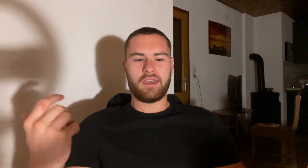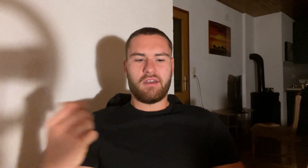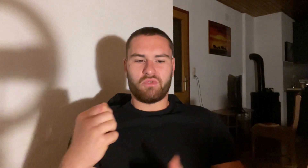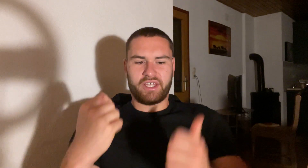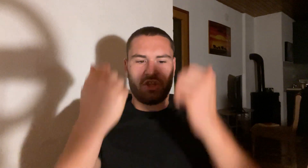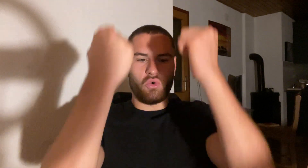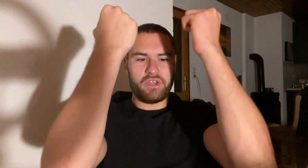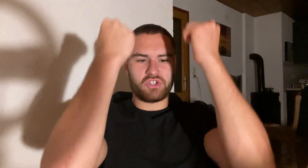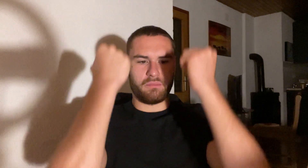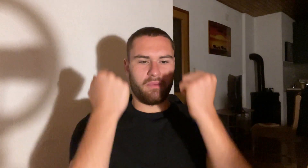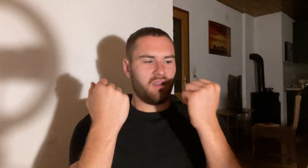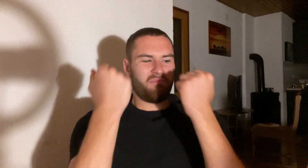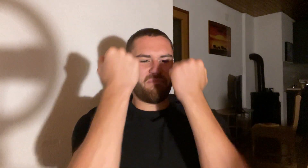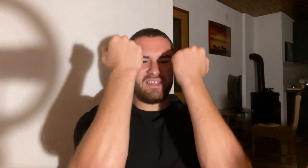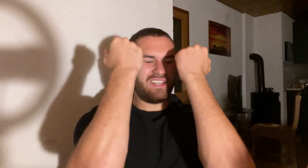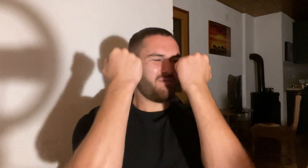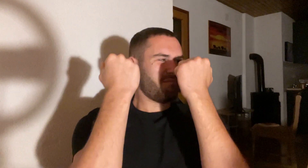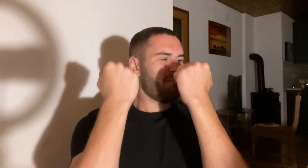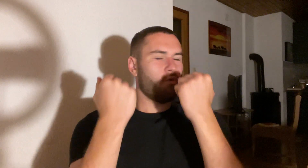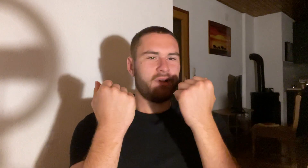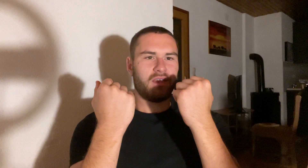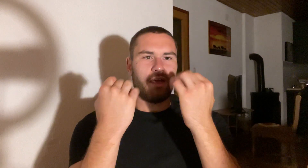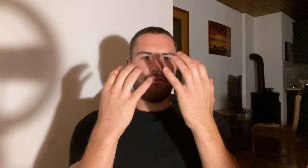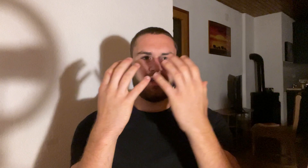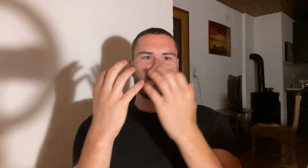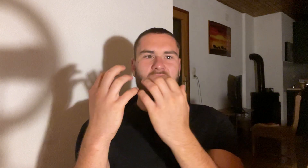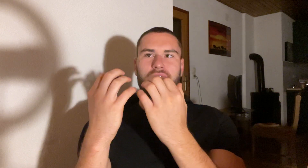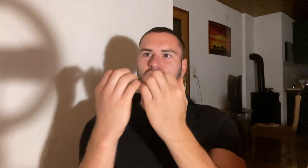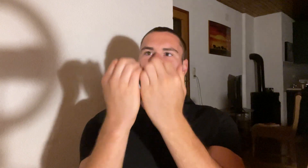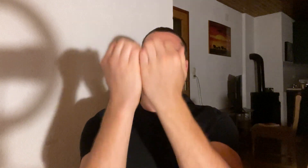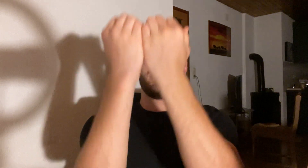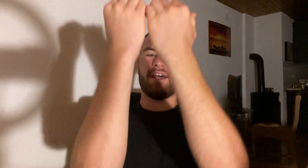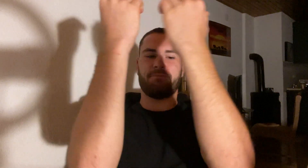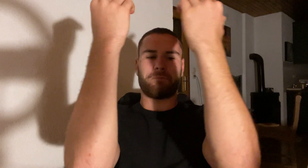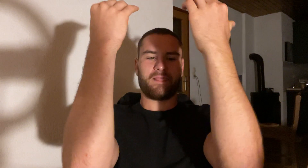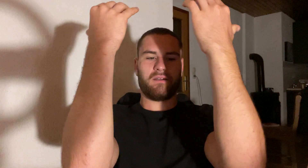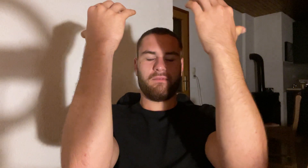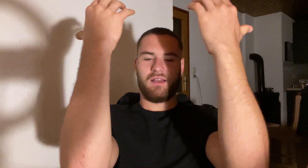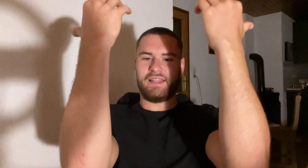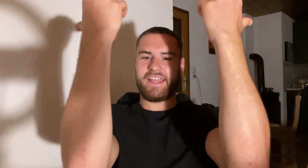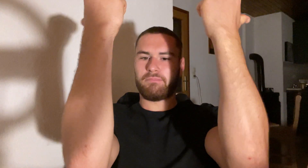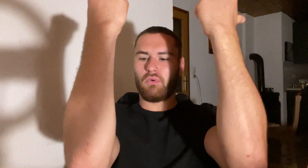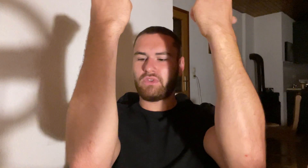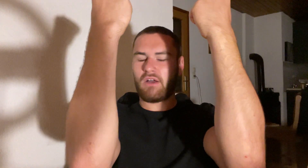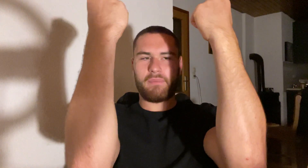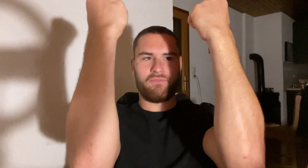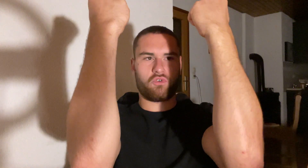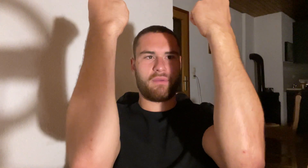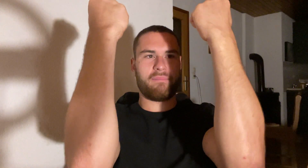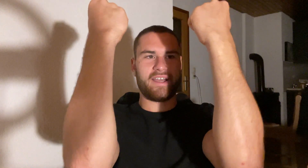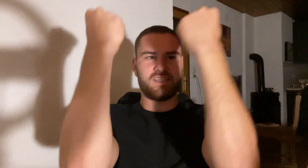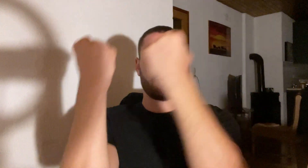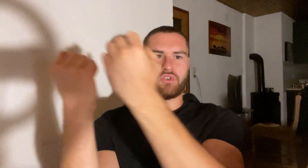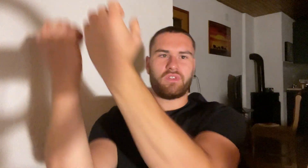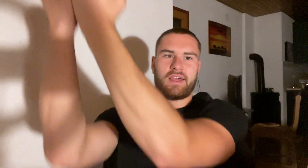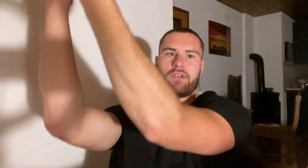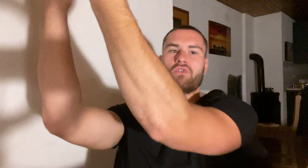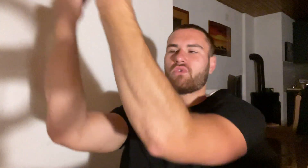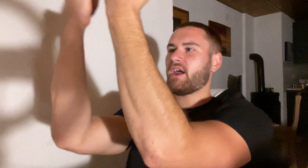was I doing some basic moment? Let's say I was doing a lat pulldown, one for my bicep. So like you grab